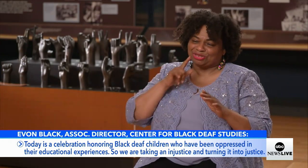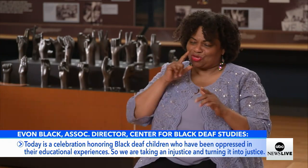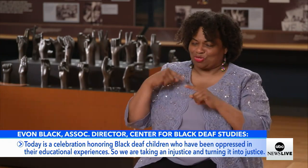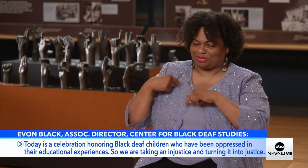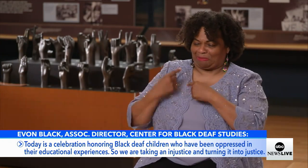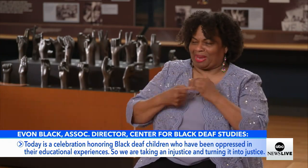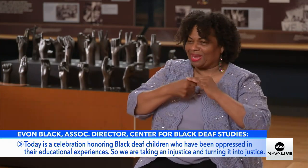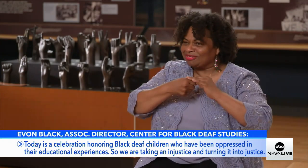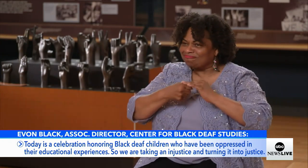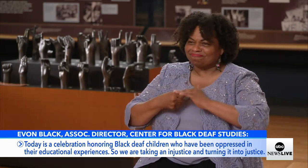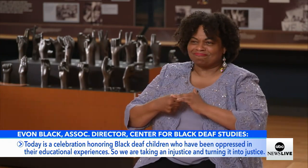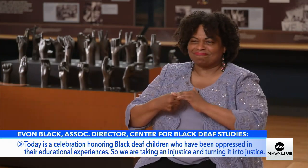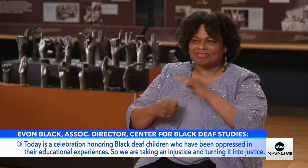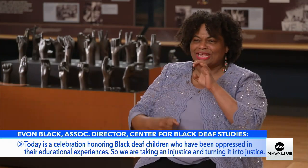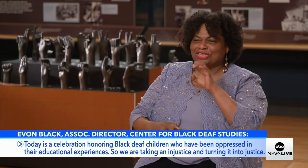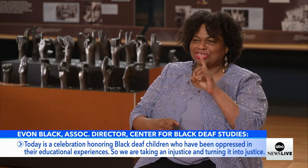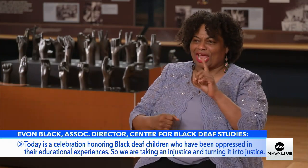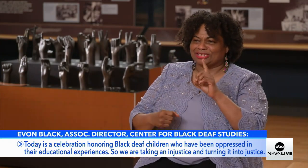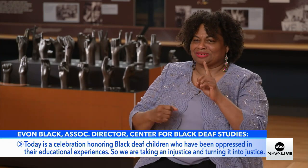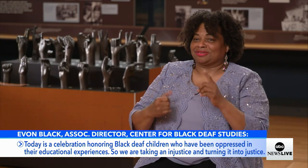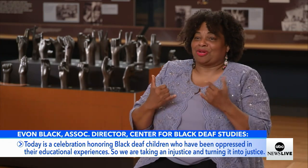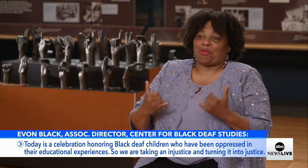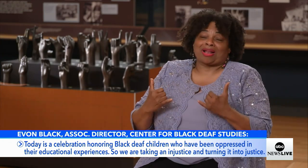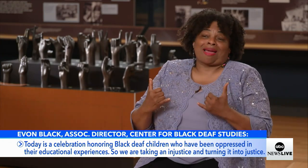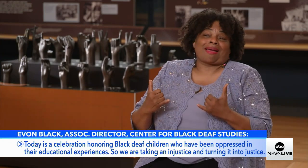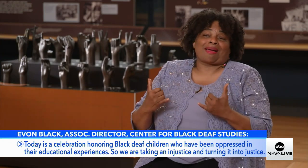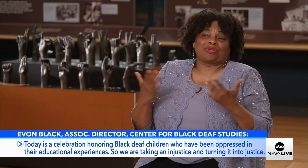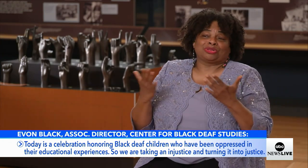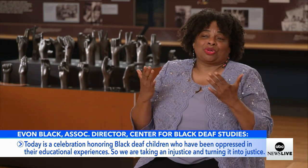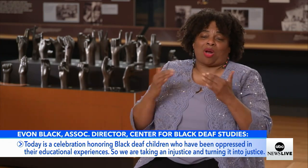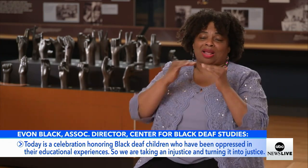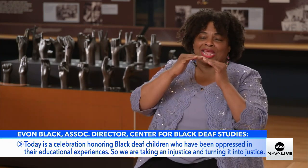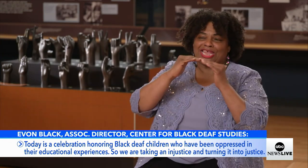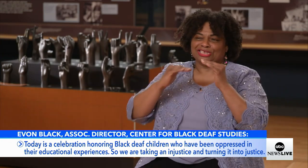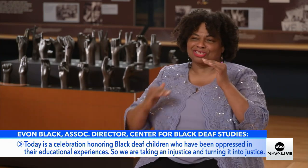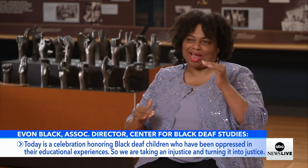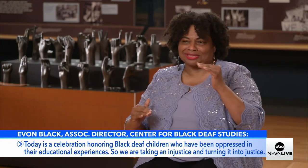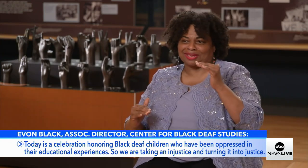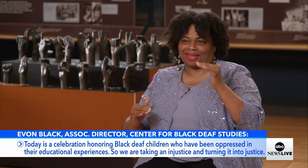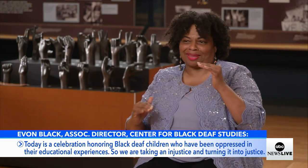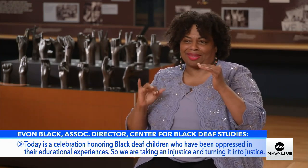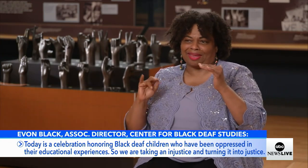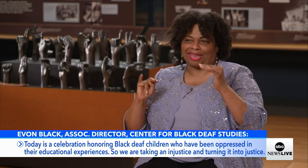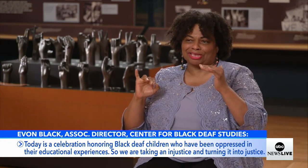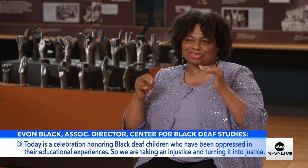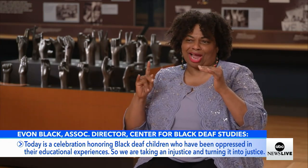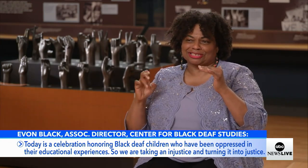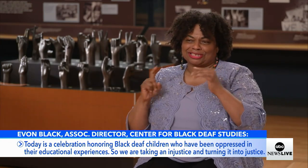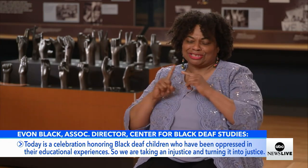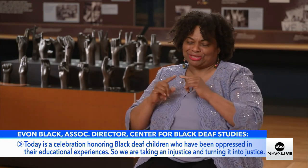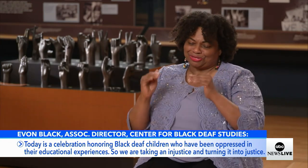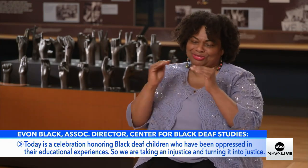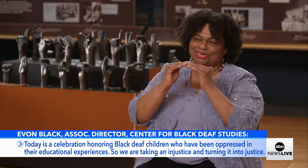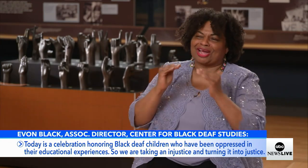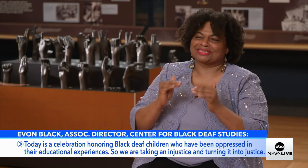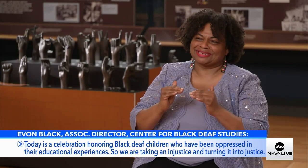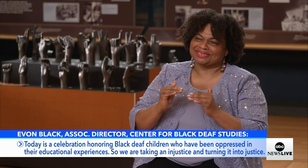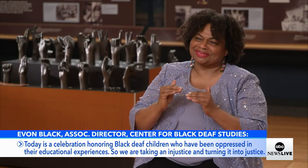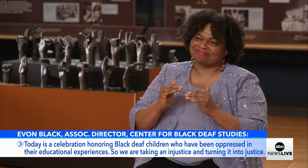children who have been oppressed in their educational experiences. So we are taking an injustice and turning